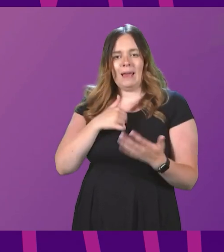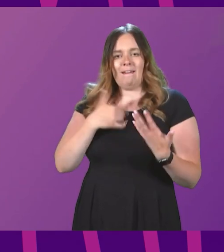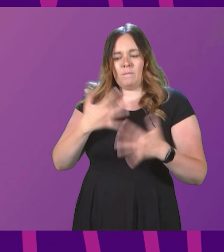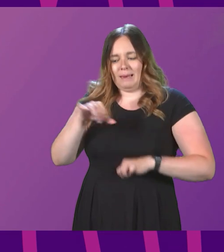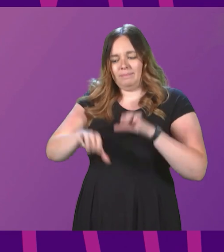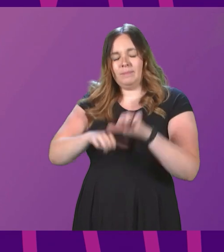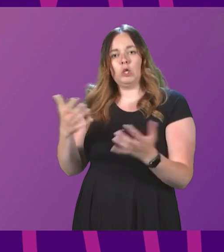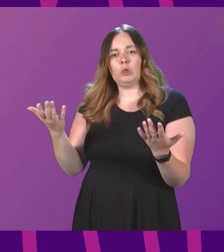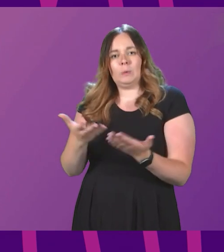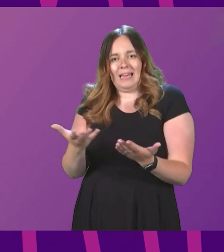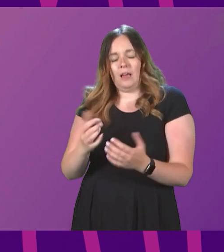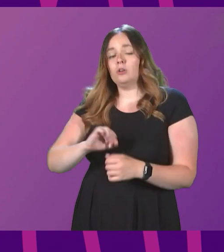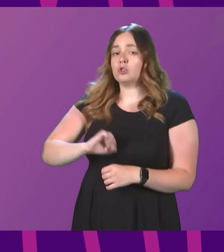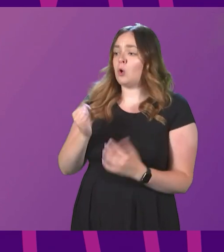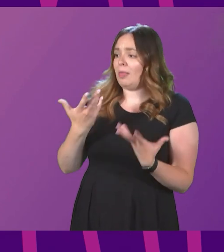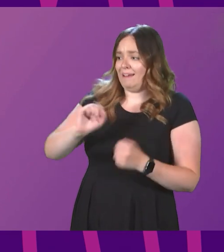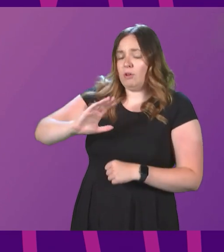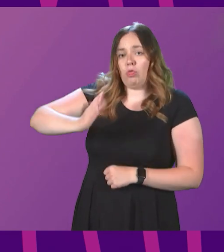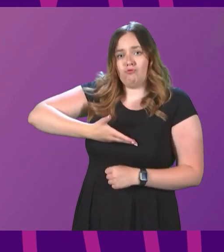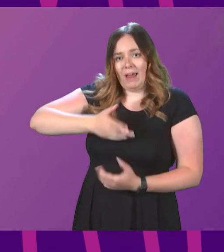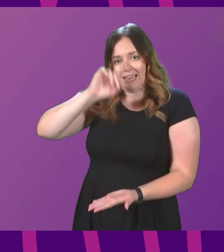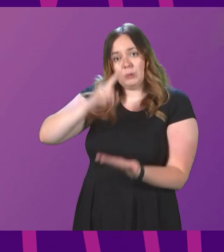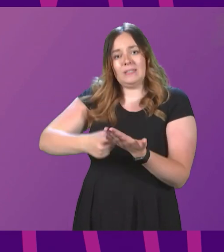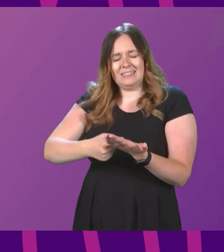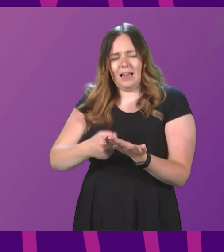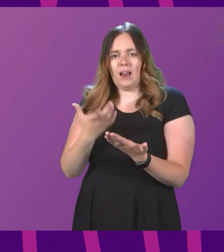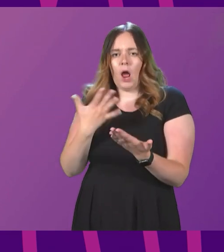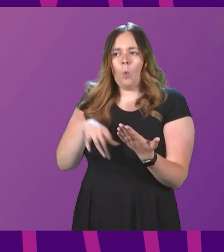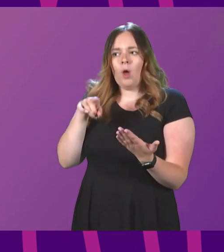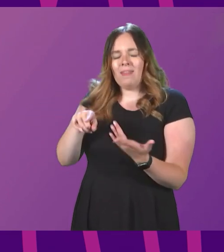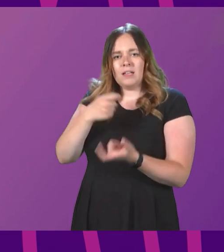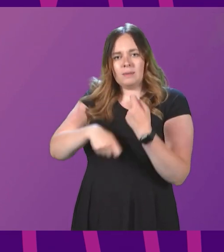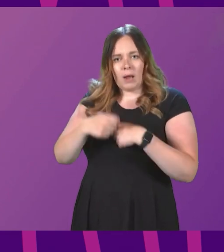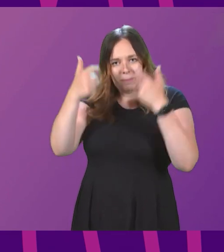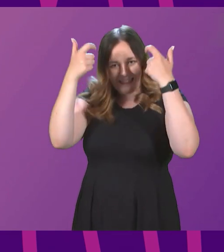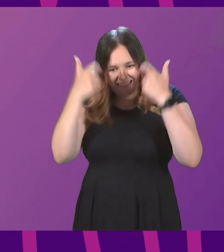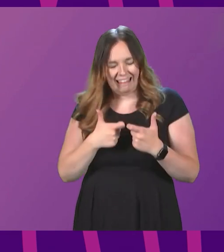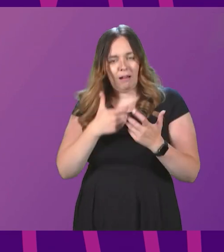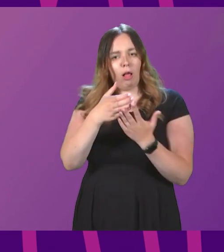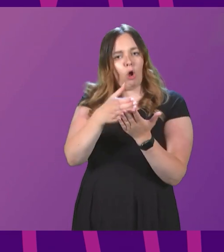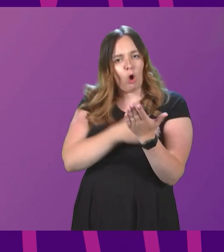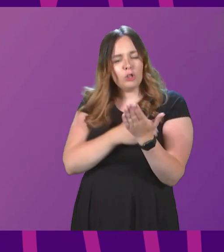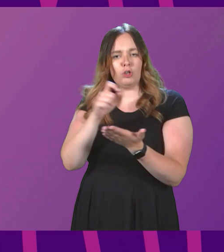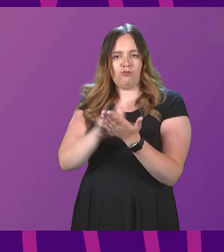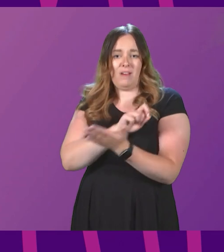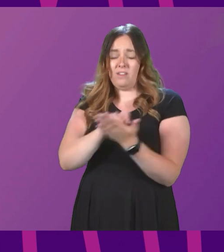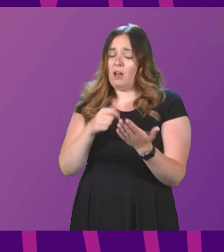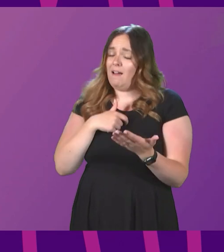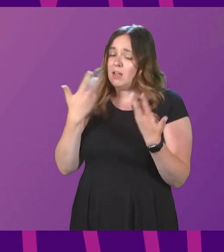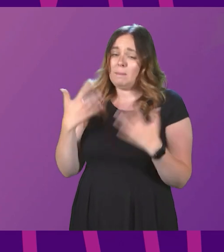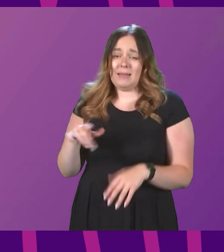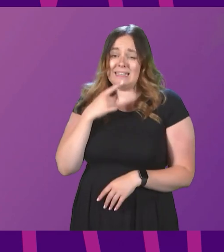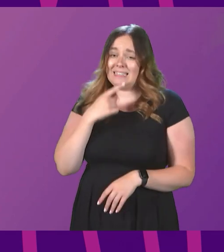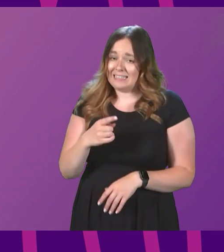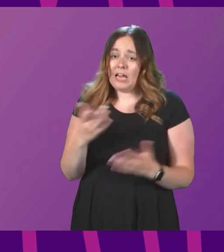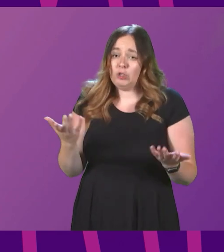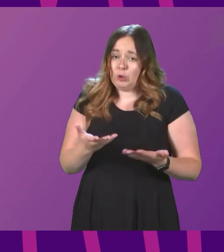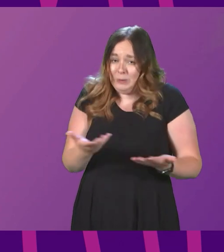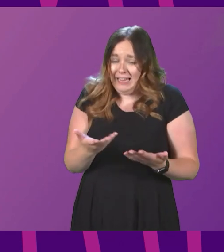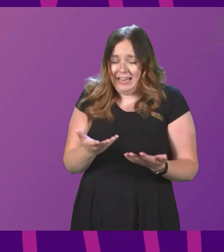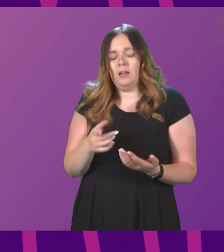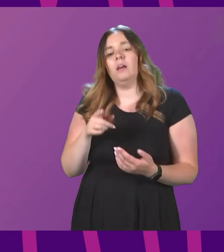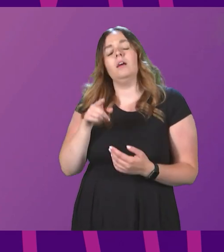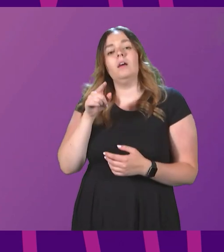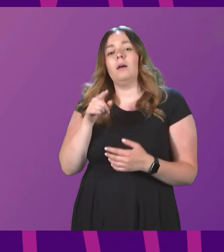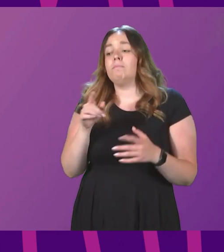Scotland has the right to choose. I want that to be in a legal constitutional referendum. That's the path I have set and trained today. But come what